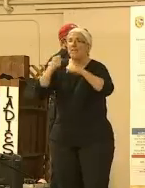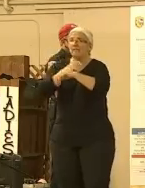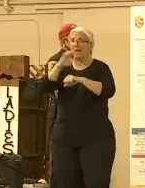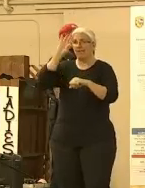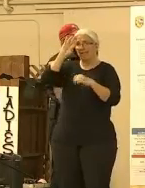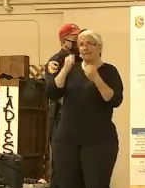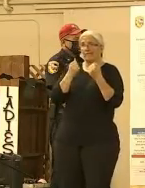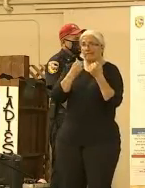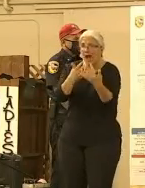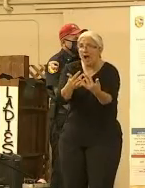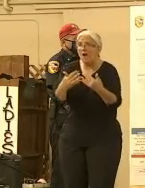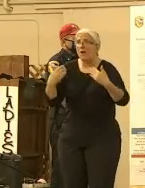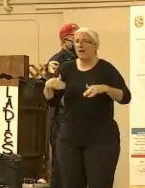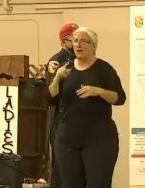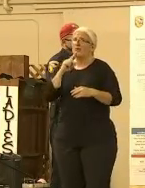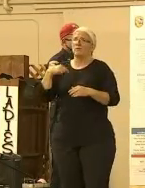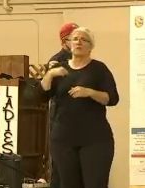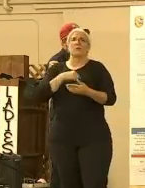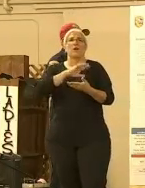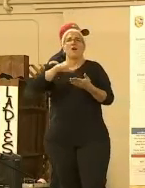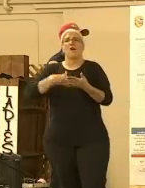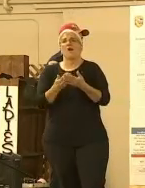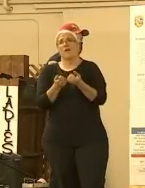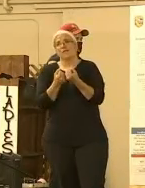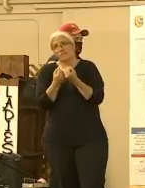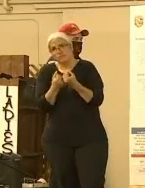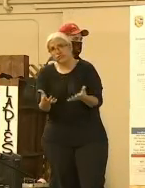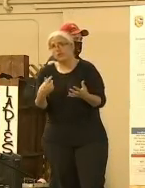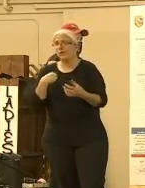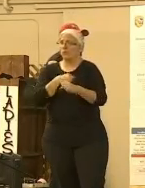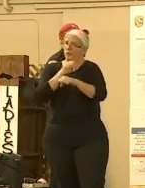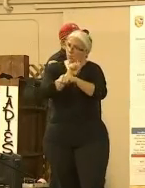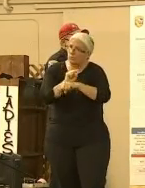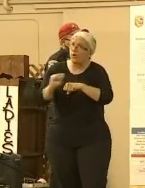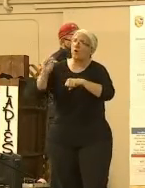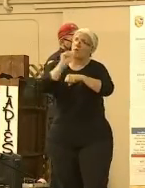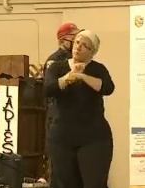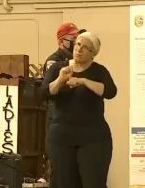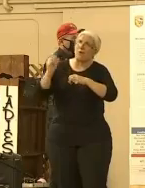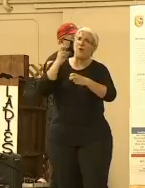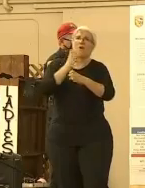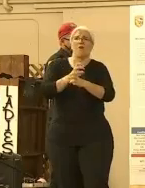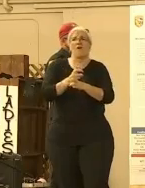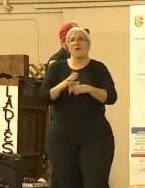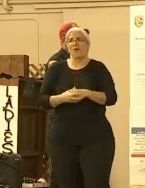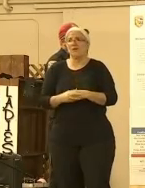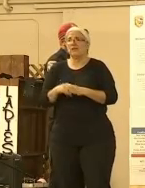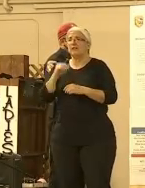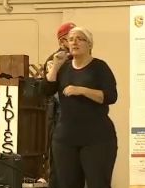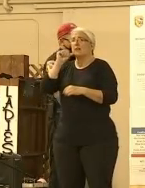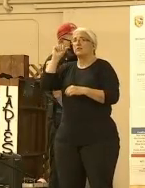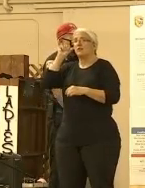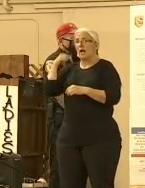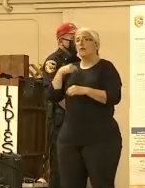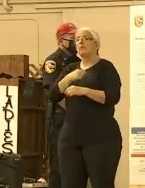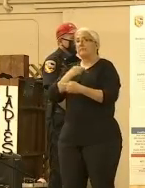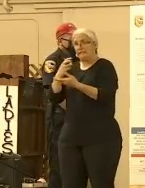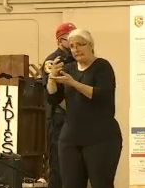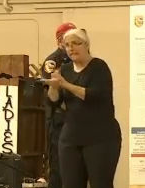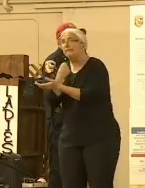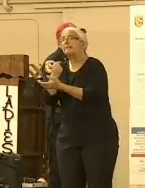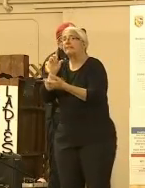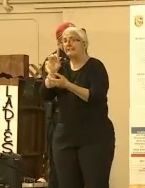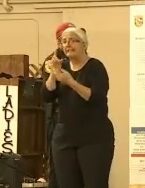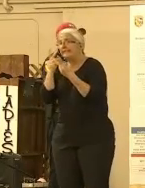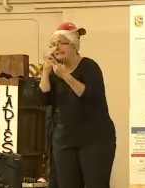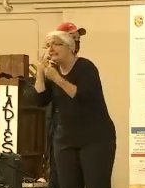working so incredibly hard. I had an opportunity to see some folks yesterday out on the line, and I can't tell you